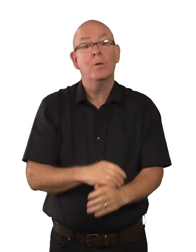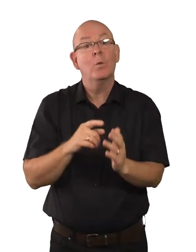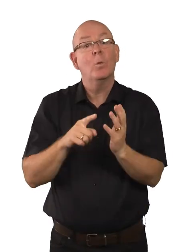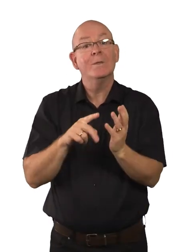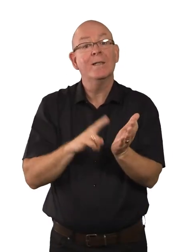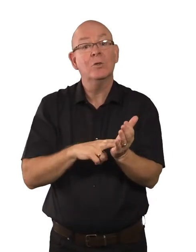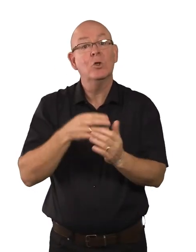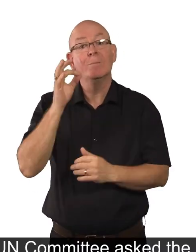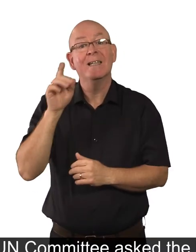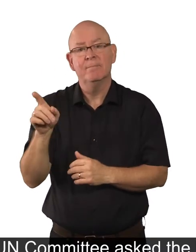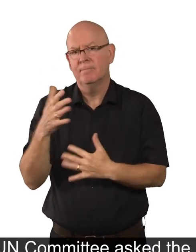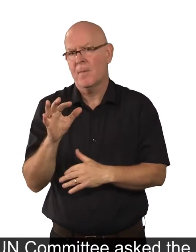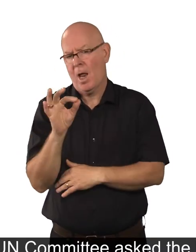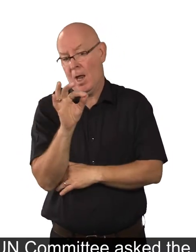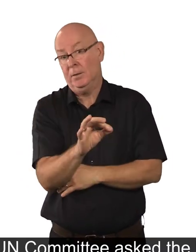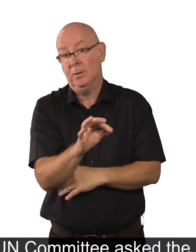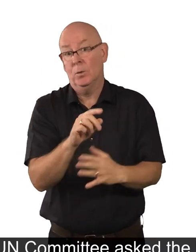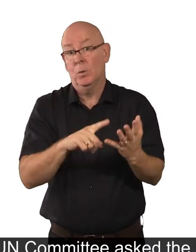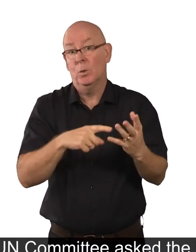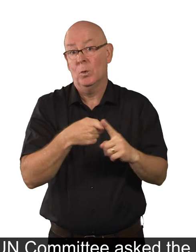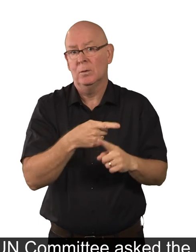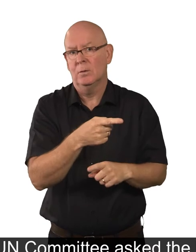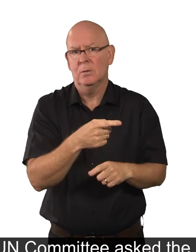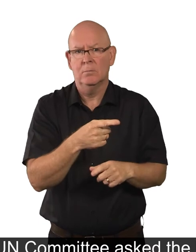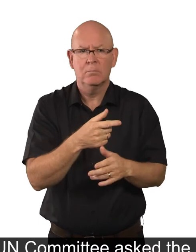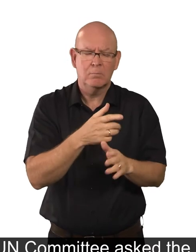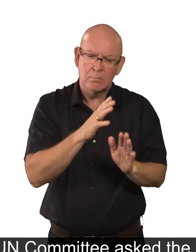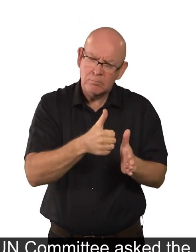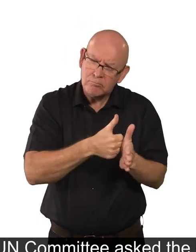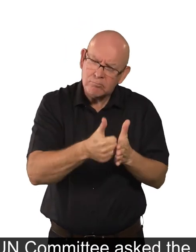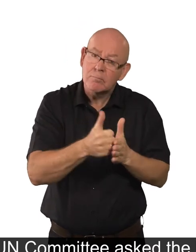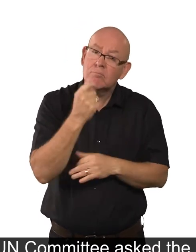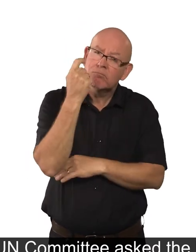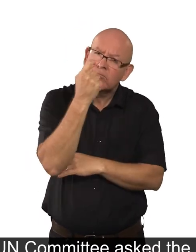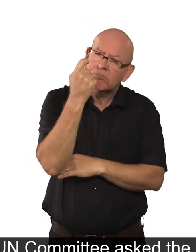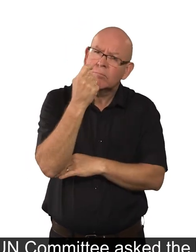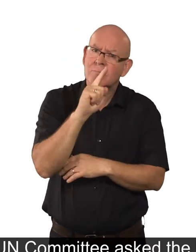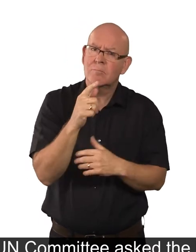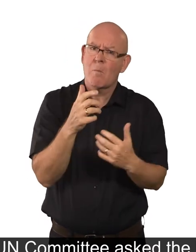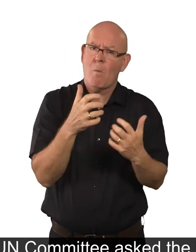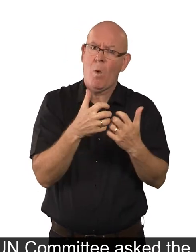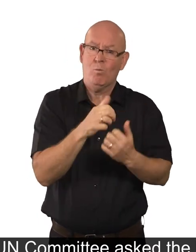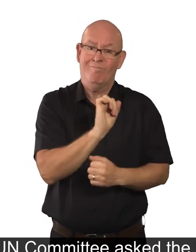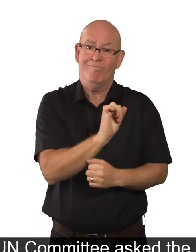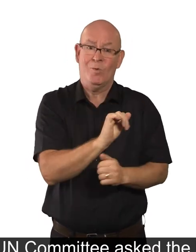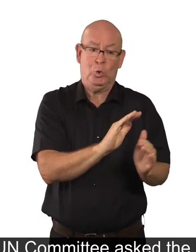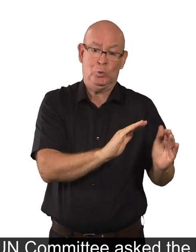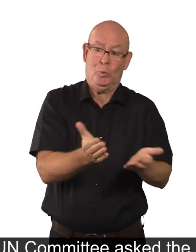The UN committee asked the UK to regularly think about how its services affect